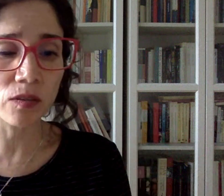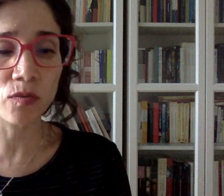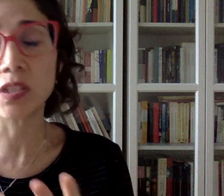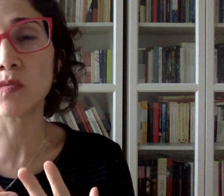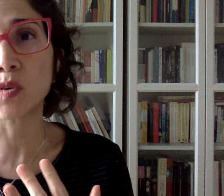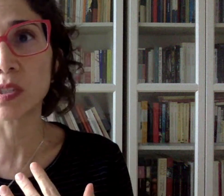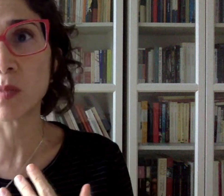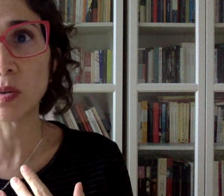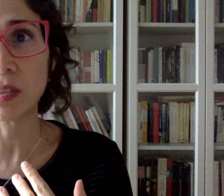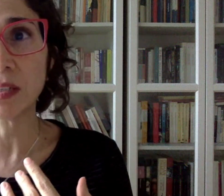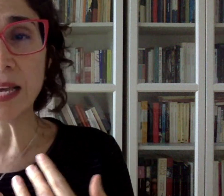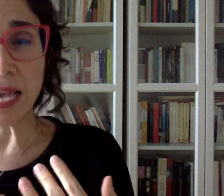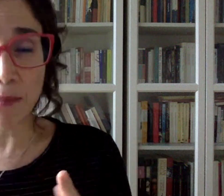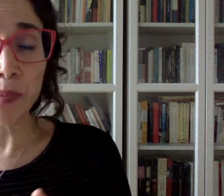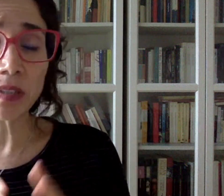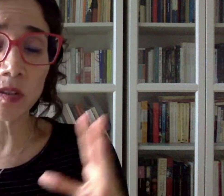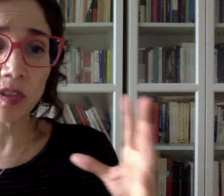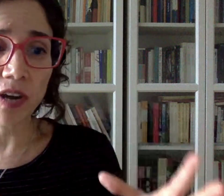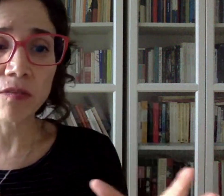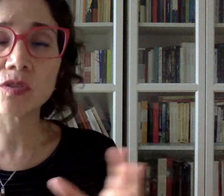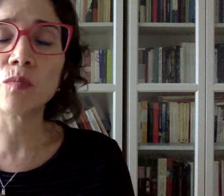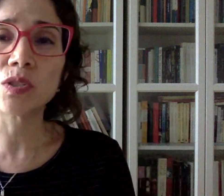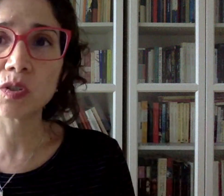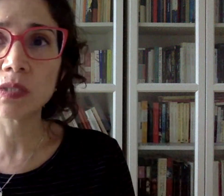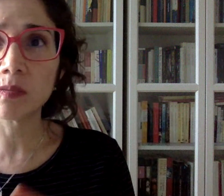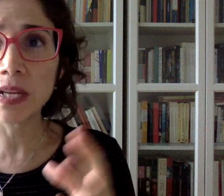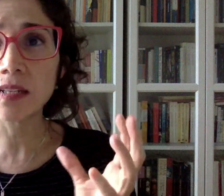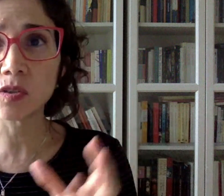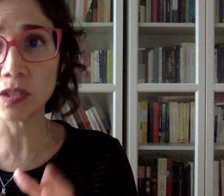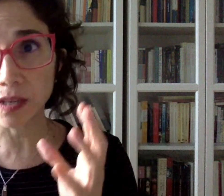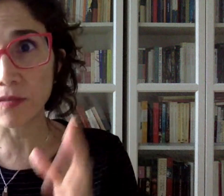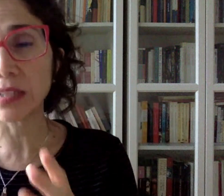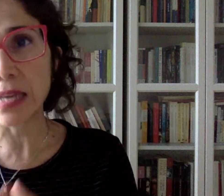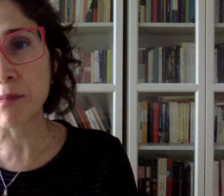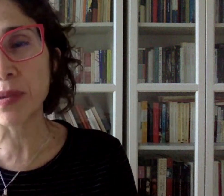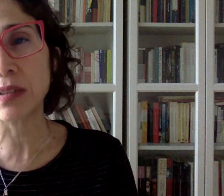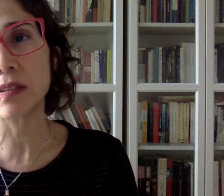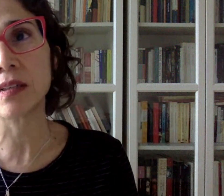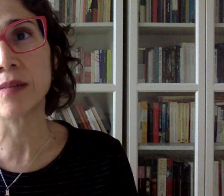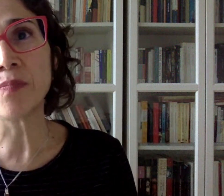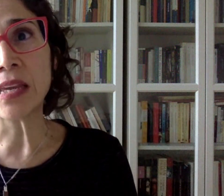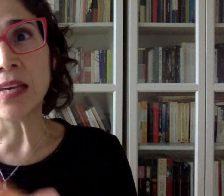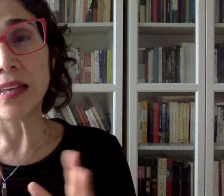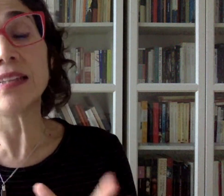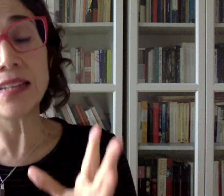things. First, of course, about the impact of the virus on persons with disabilities, so the direct impact. Then the